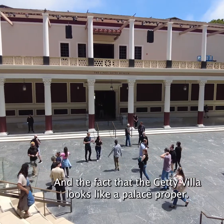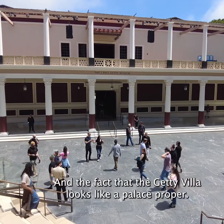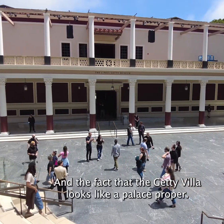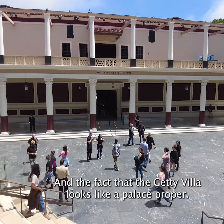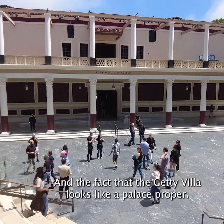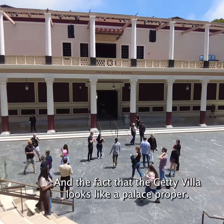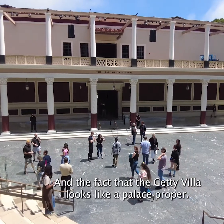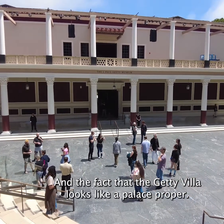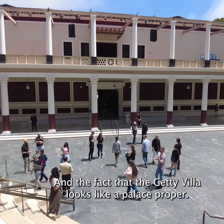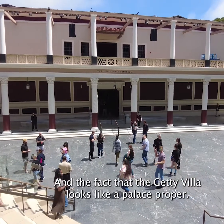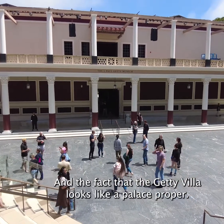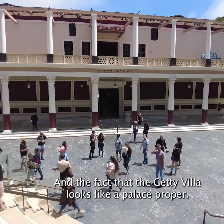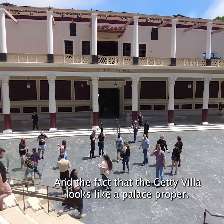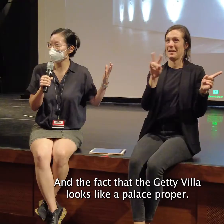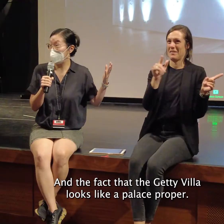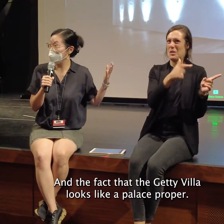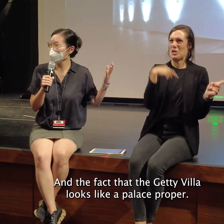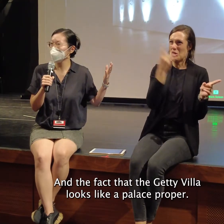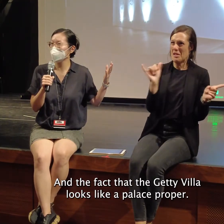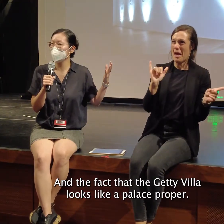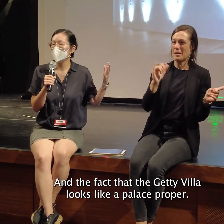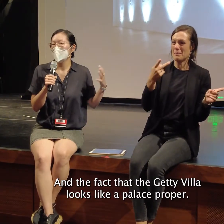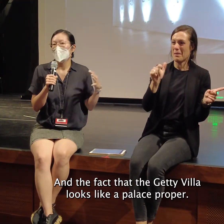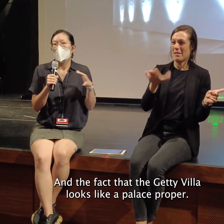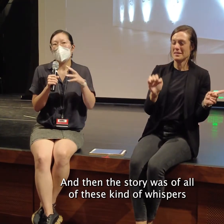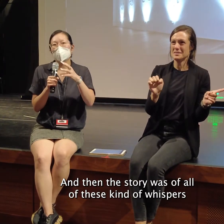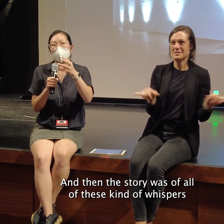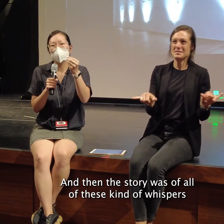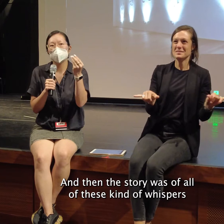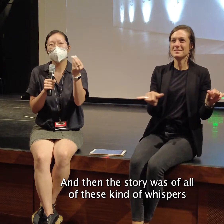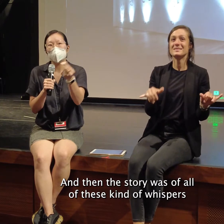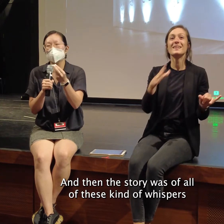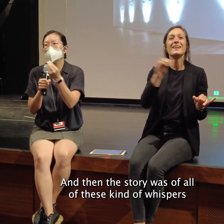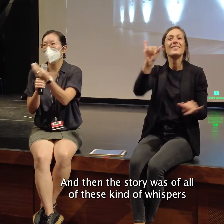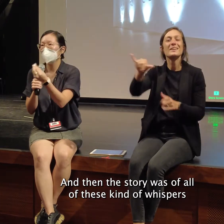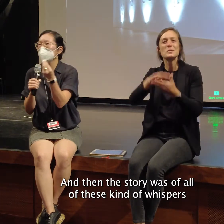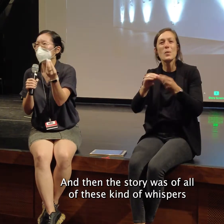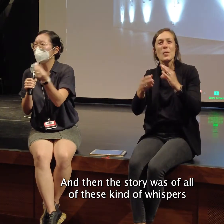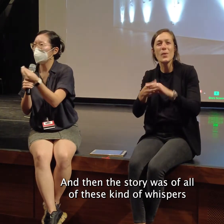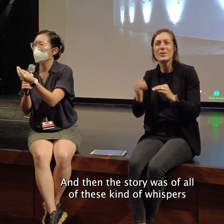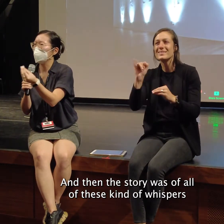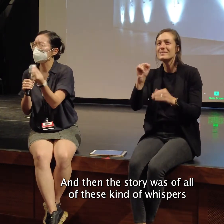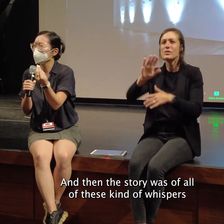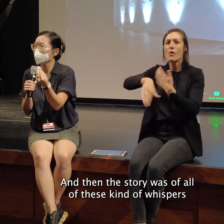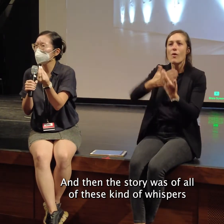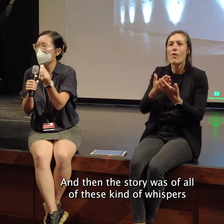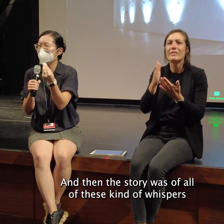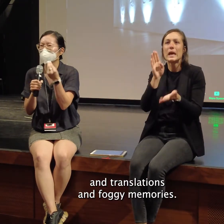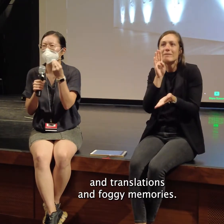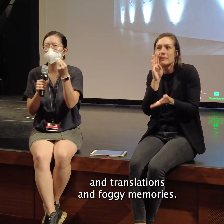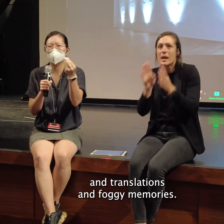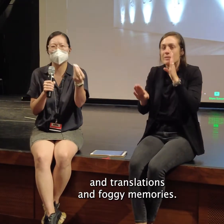fact that the Gnade Millau looks like a palace proper, and that the story is of all of these kind of whispers